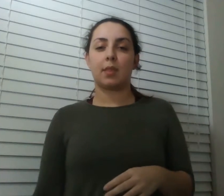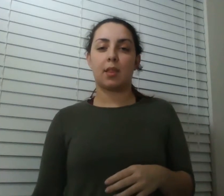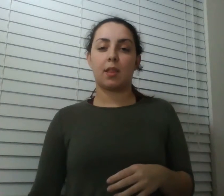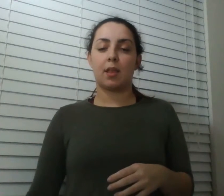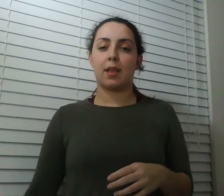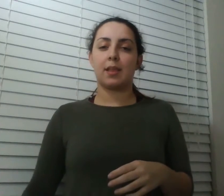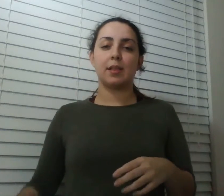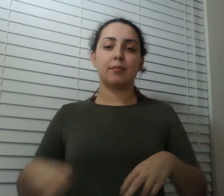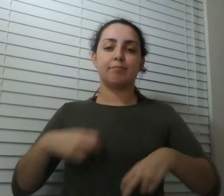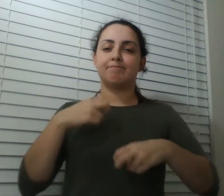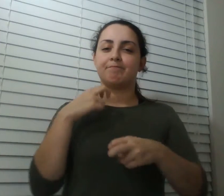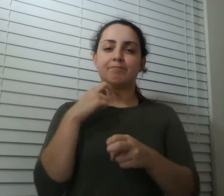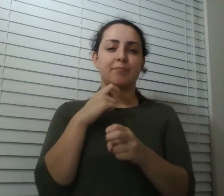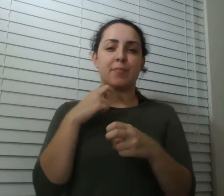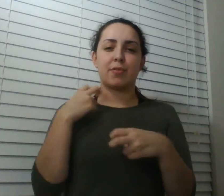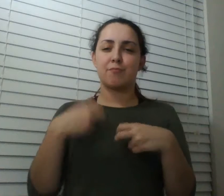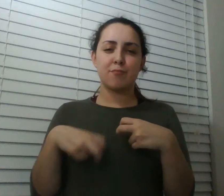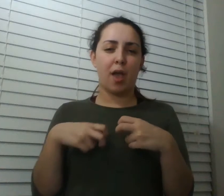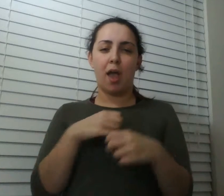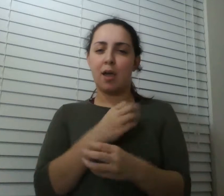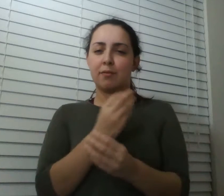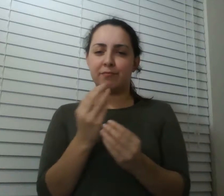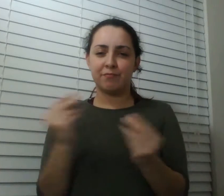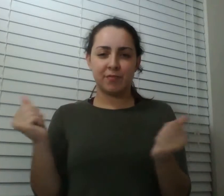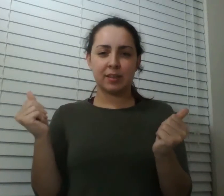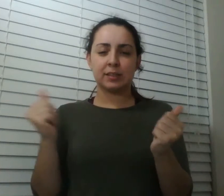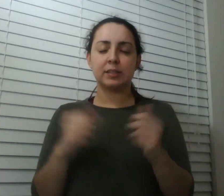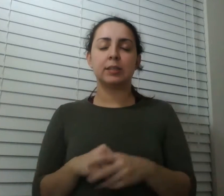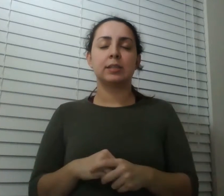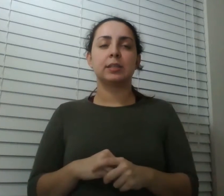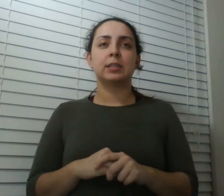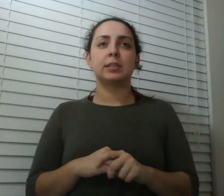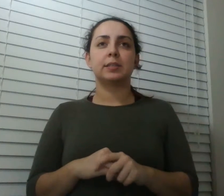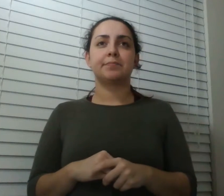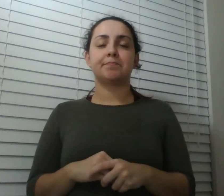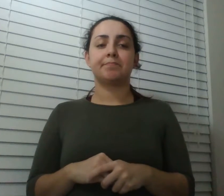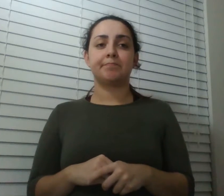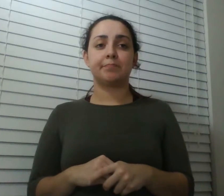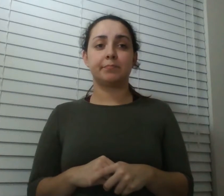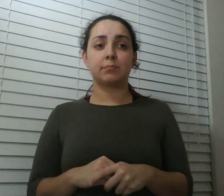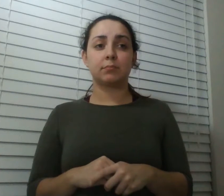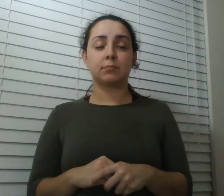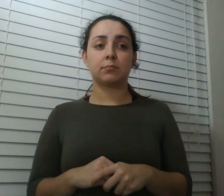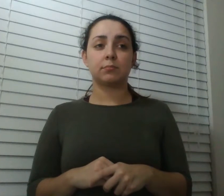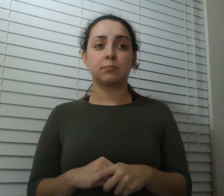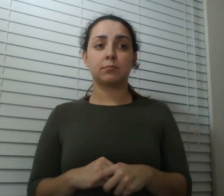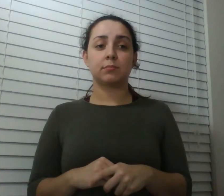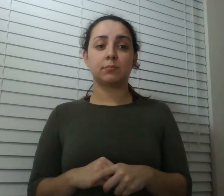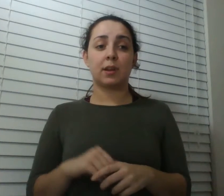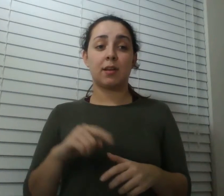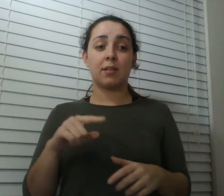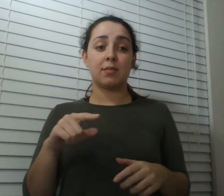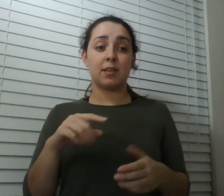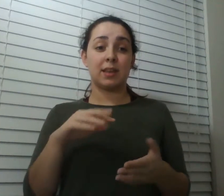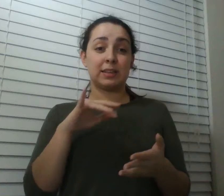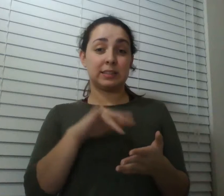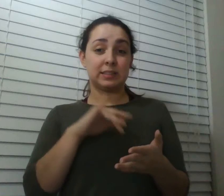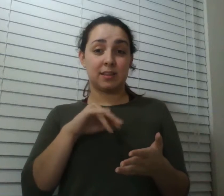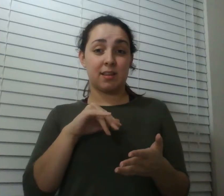and and what happens uh does this uh breakthrough sweep the medical establishment i'm guessing it doesn't well